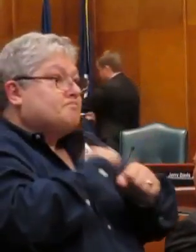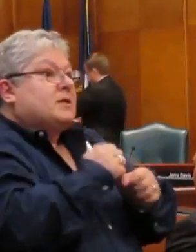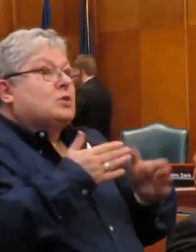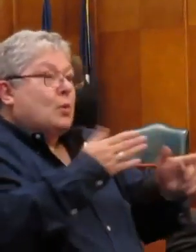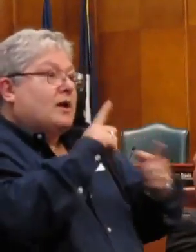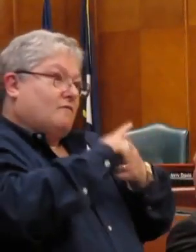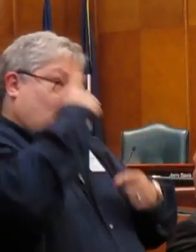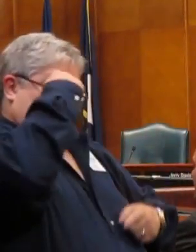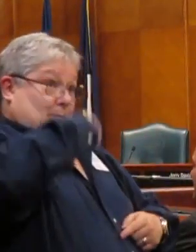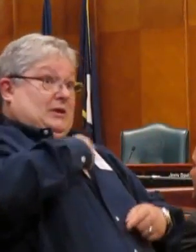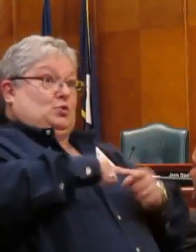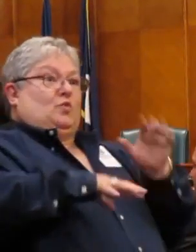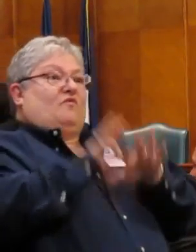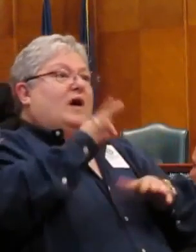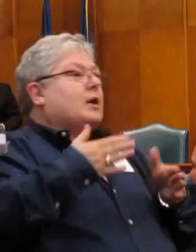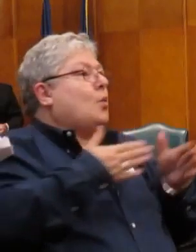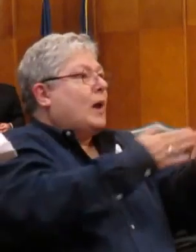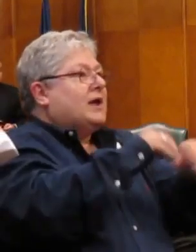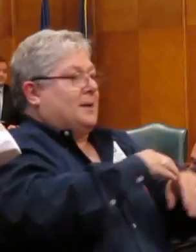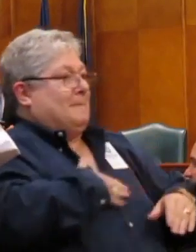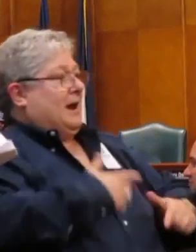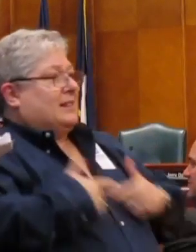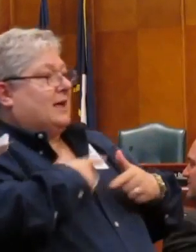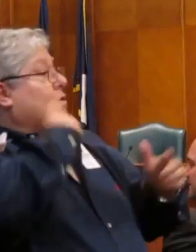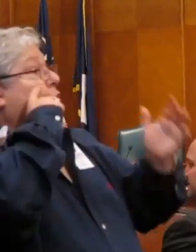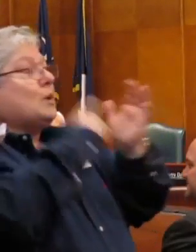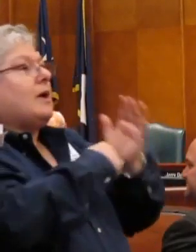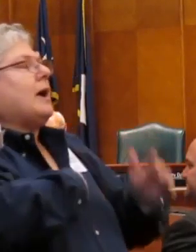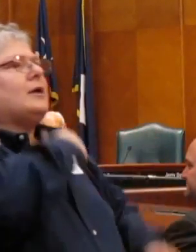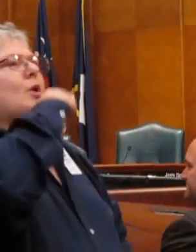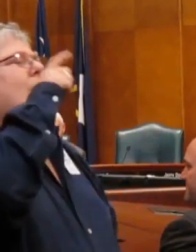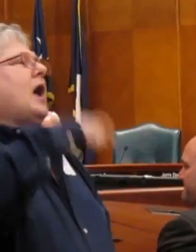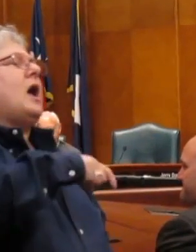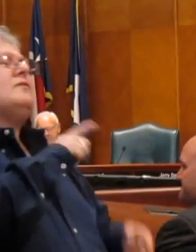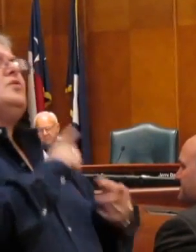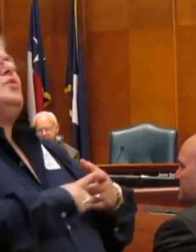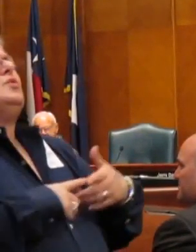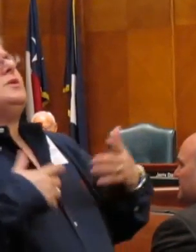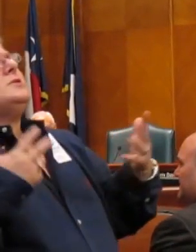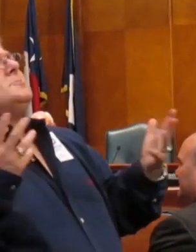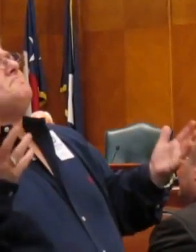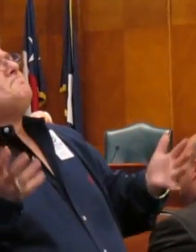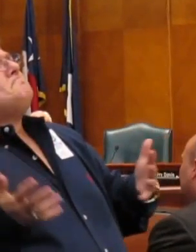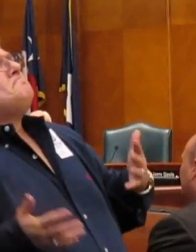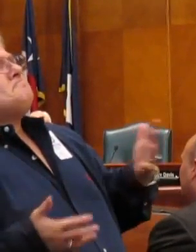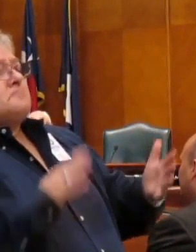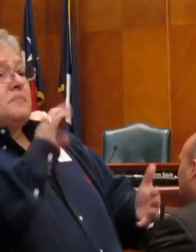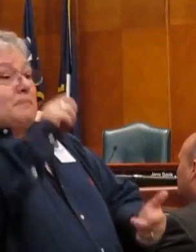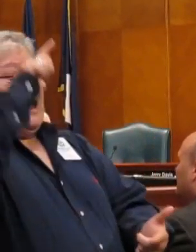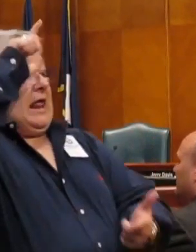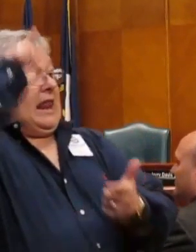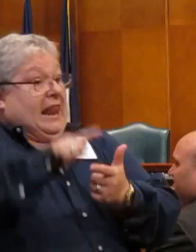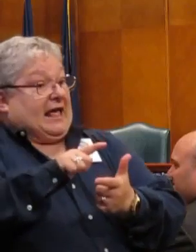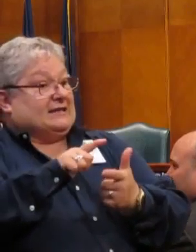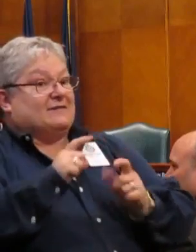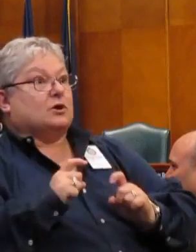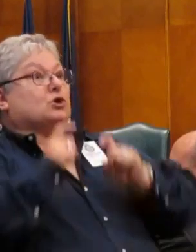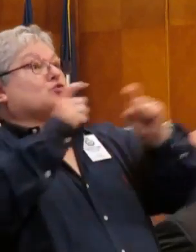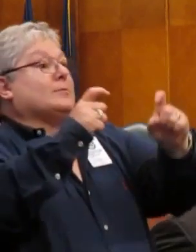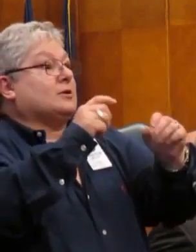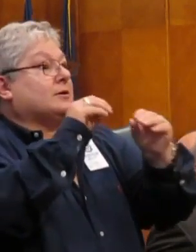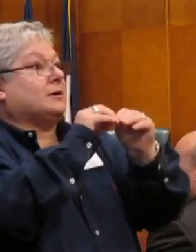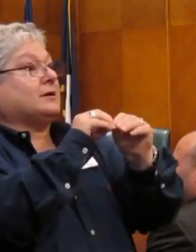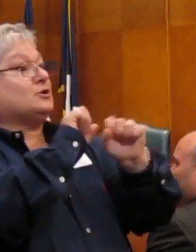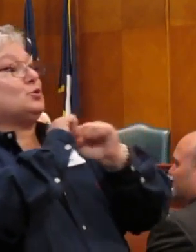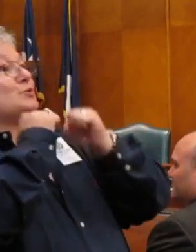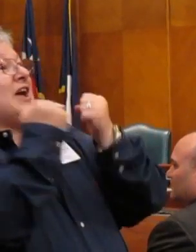direction in my life and realized I don't have to be less of a contributor to society, but